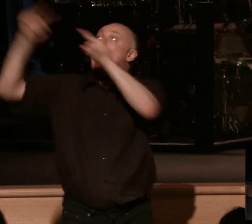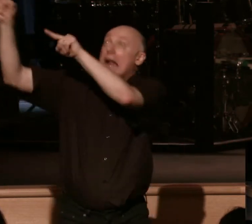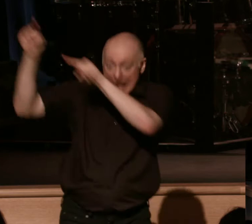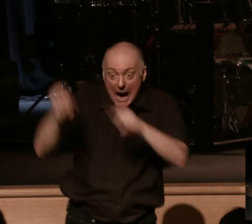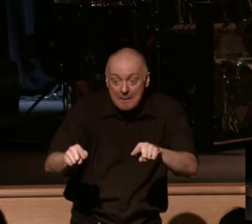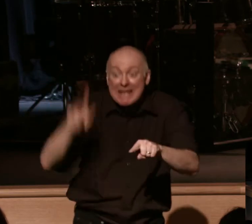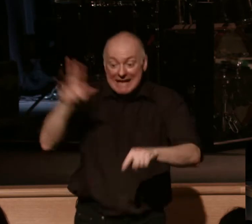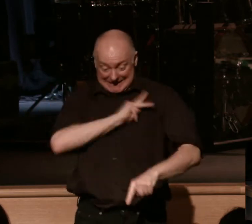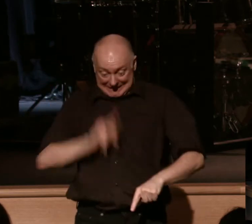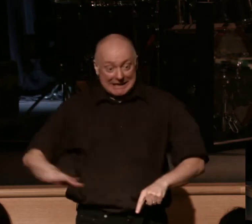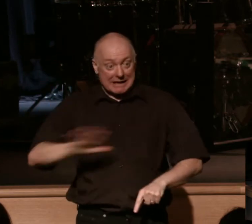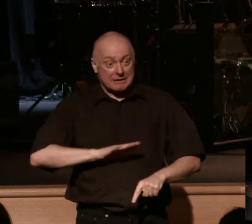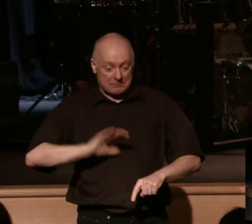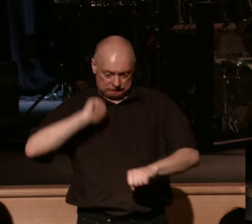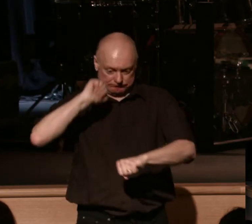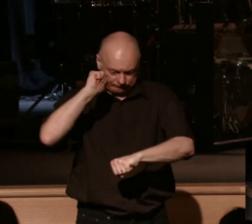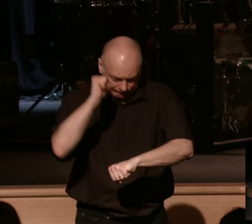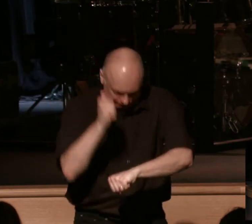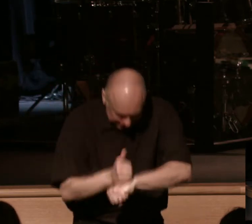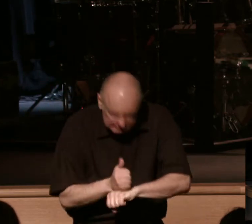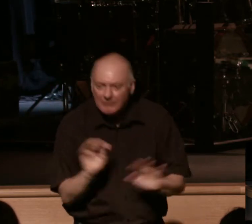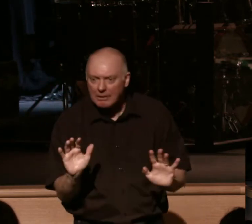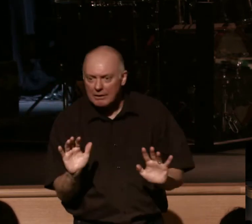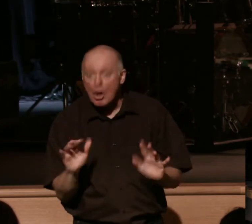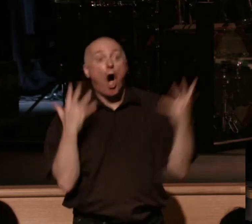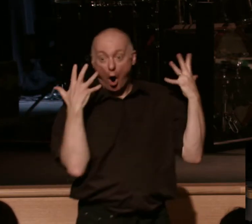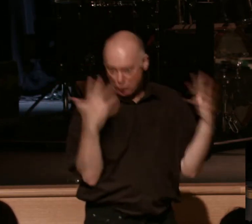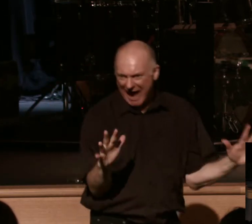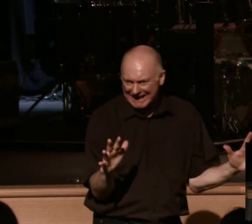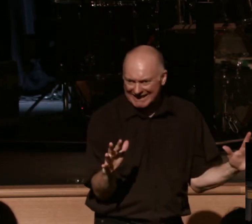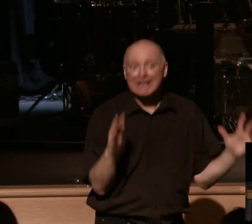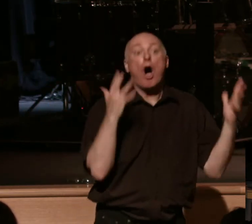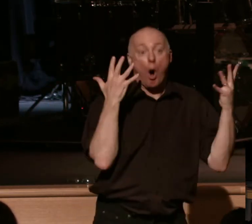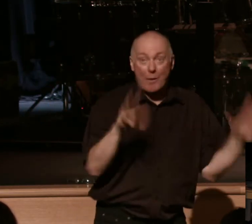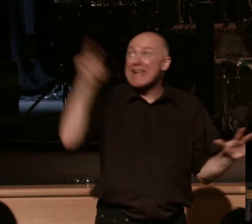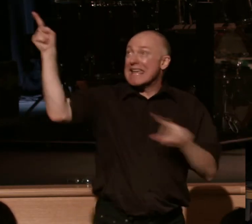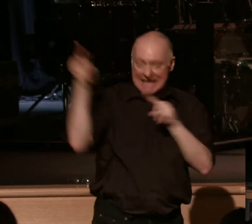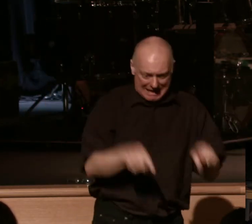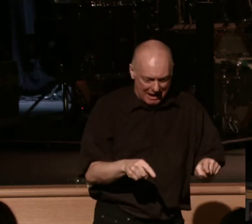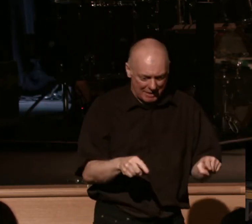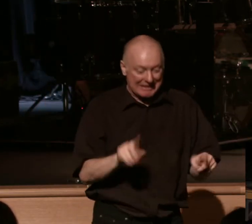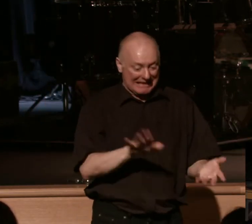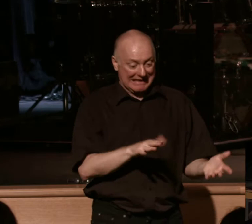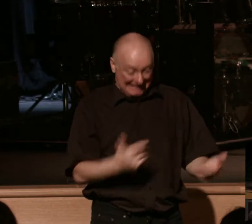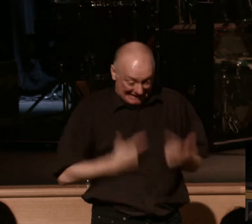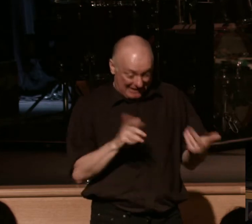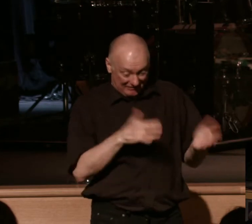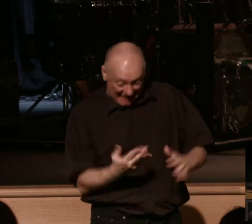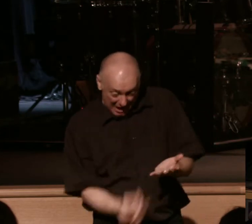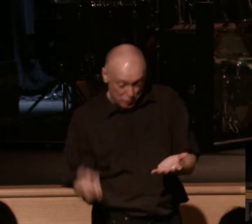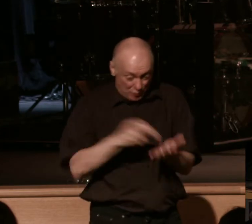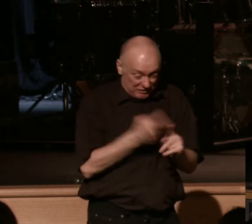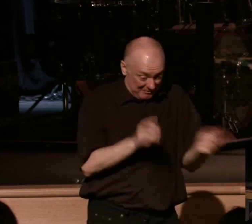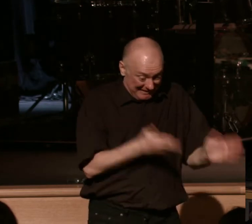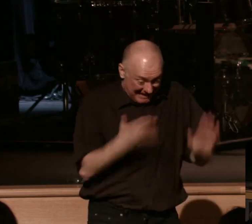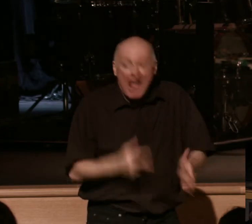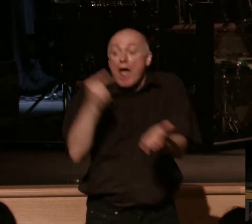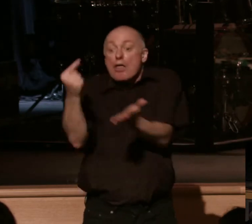His kingdom is now at hand. That's the already. He has come and he has lived and died and he has rose from the dead. The gospel is